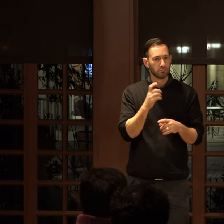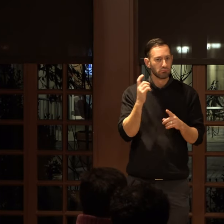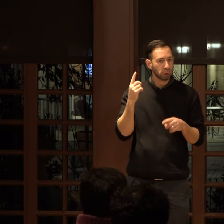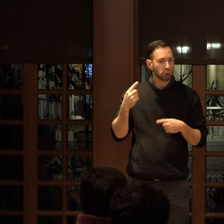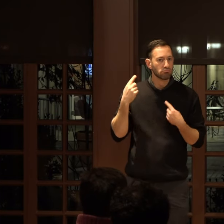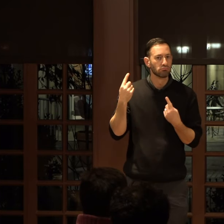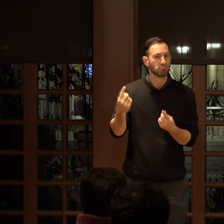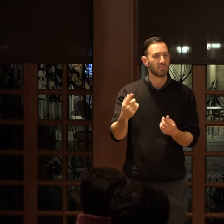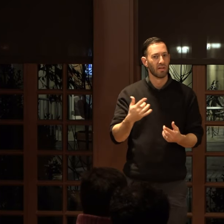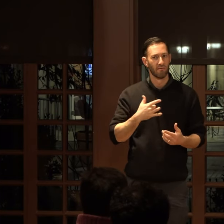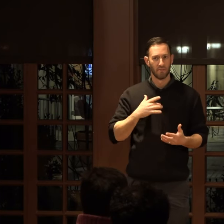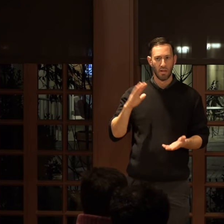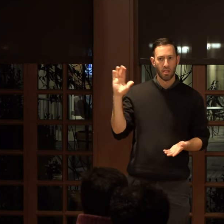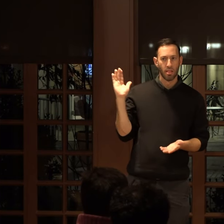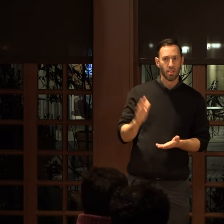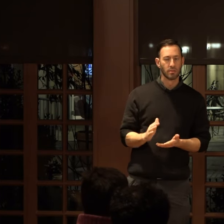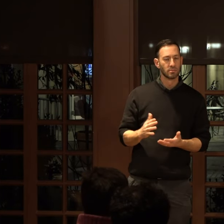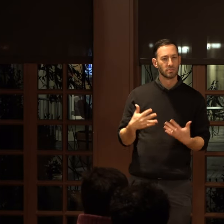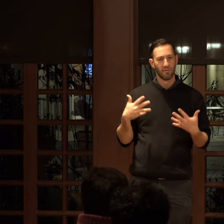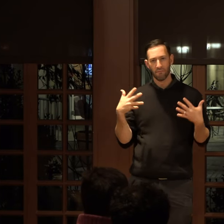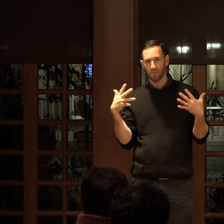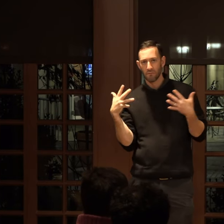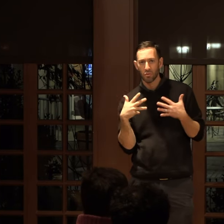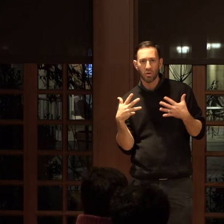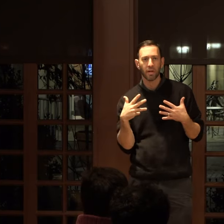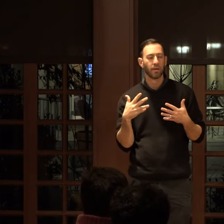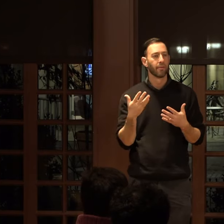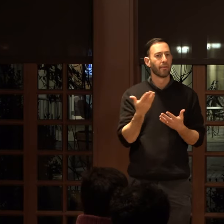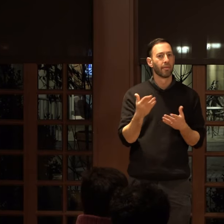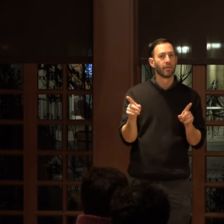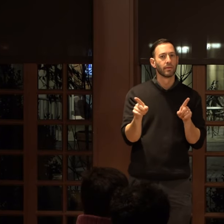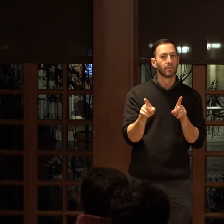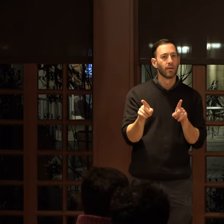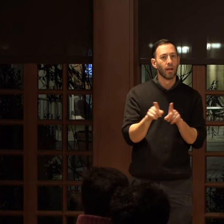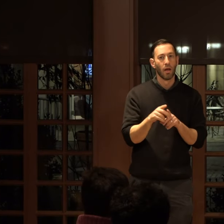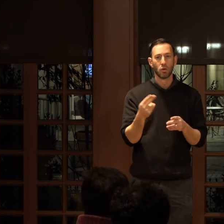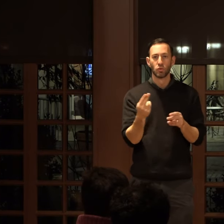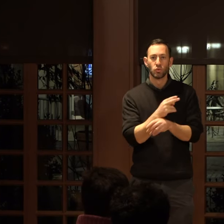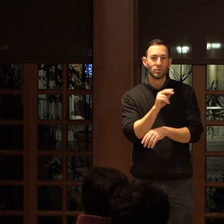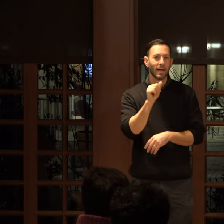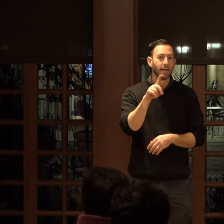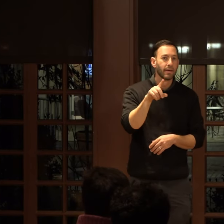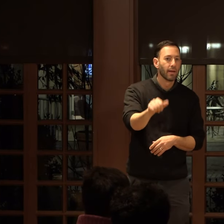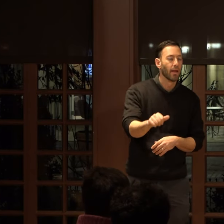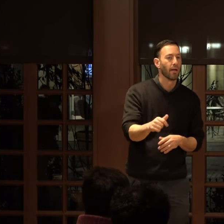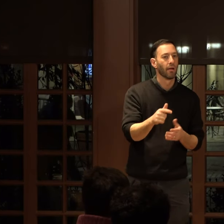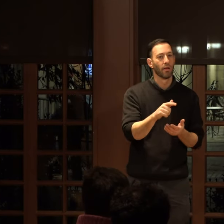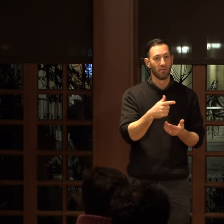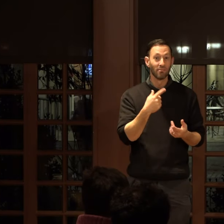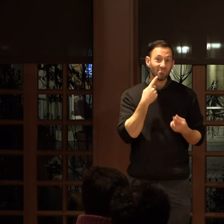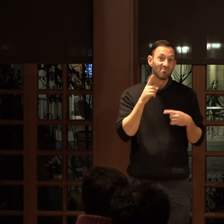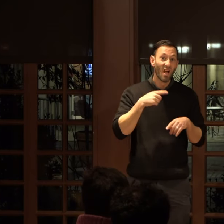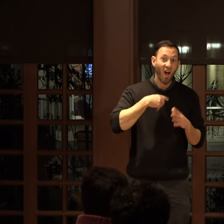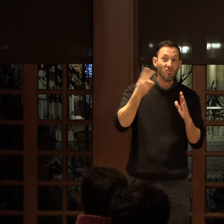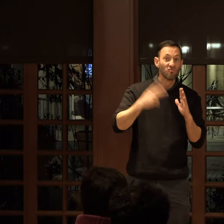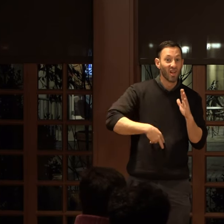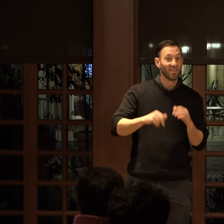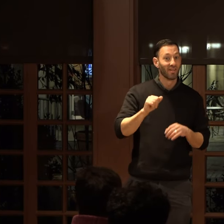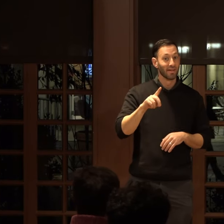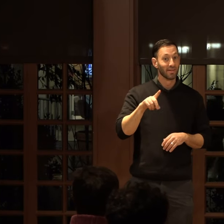I feel less afraid of, you know, things like using the ADA or like, you know, I finally read the ADA.